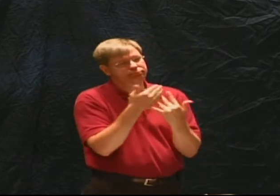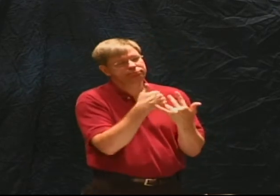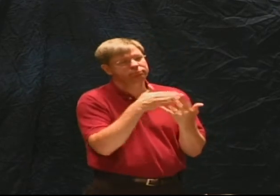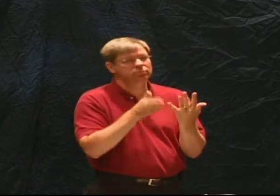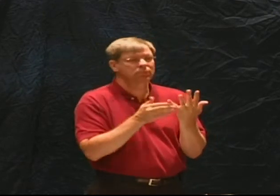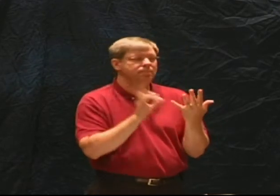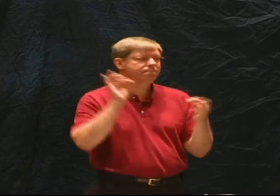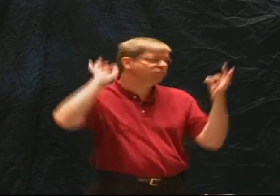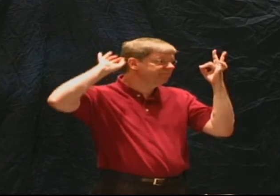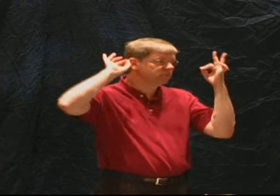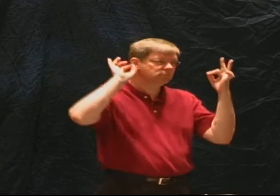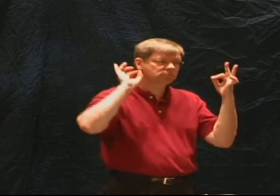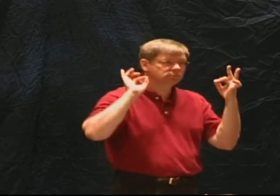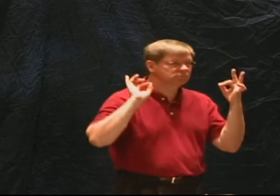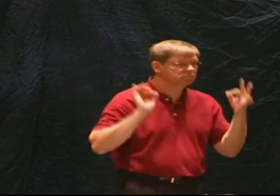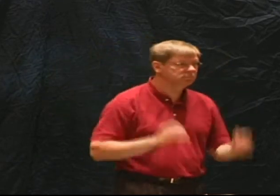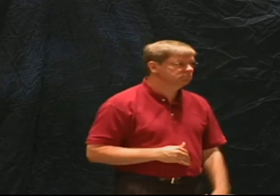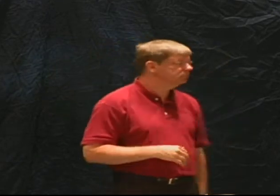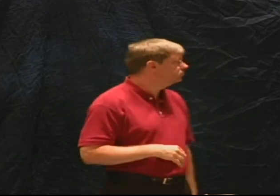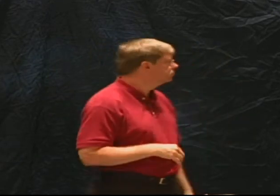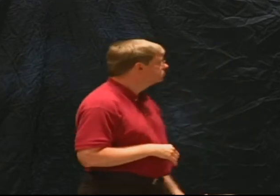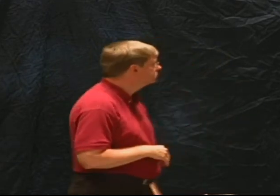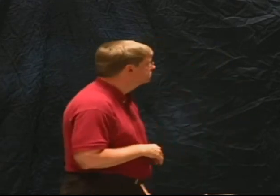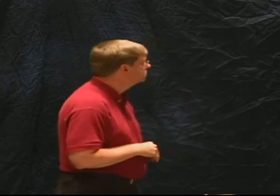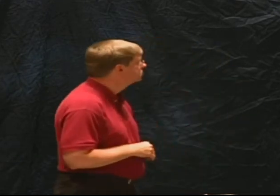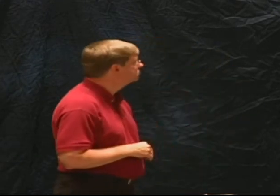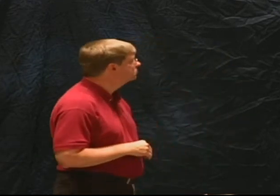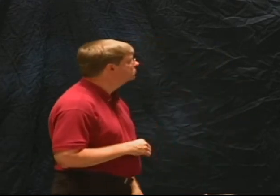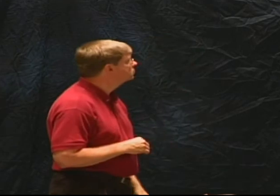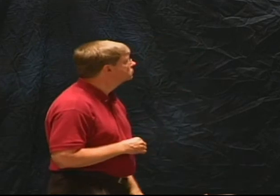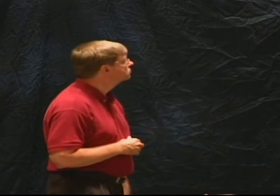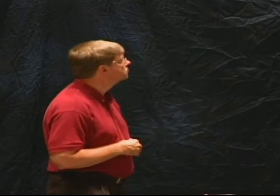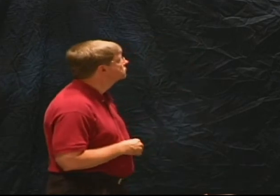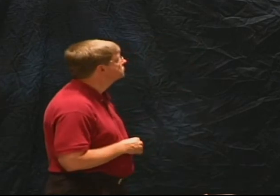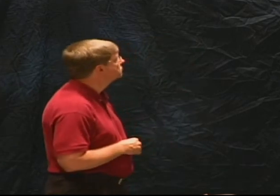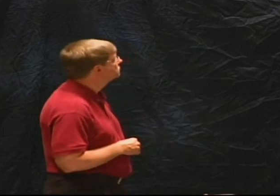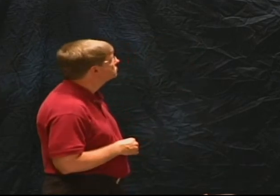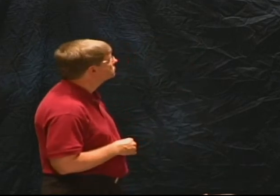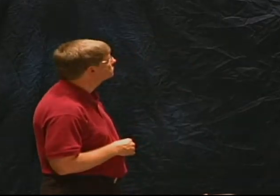all of scripture is flawless in all of its detail